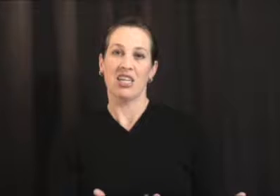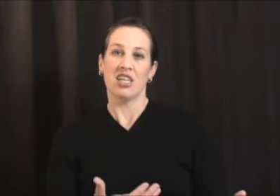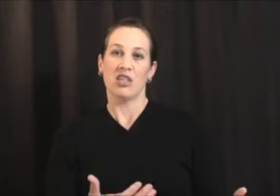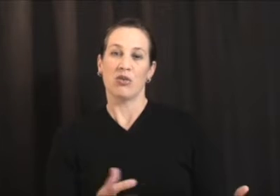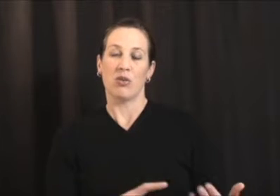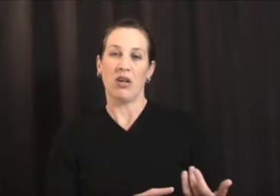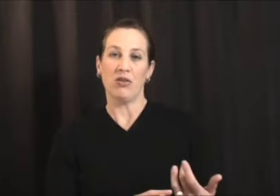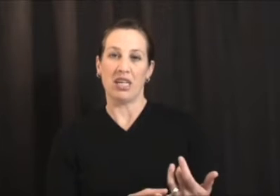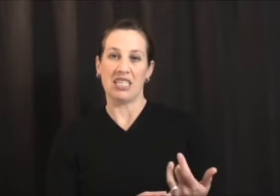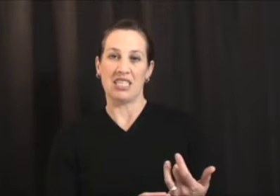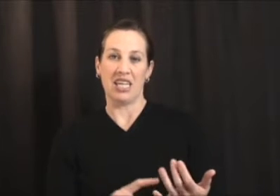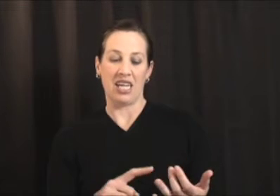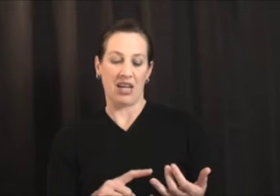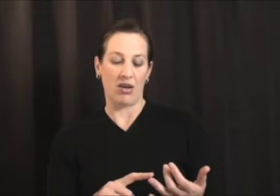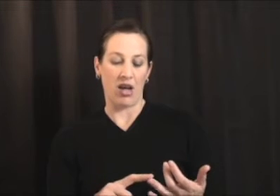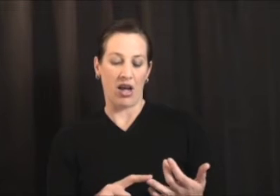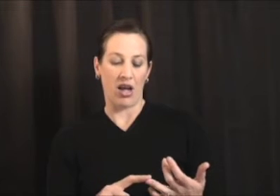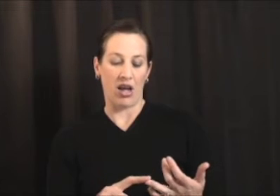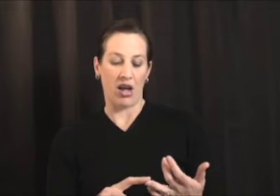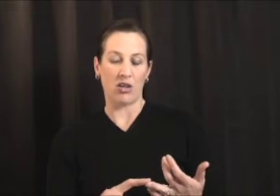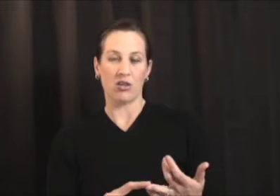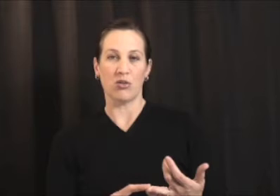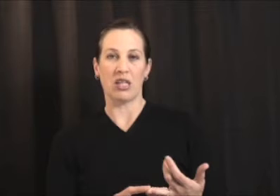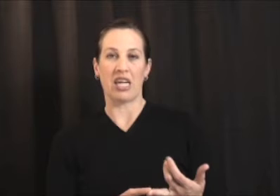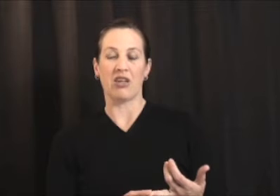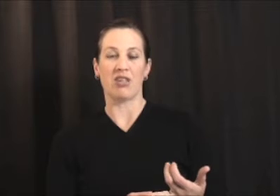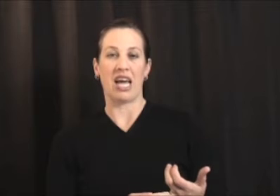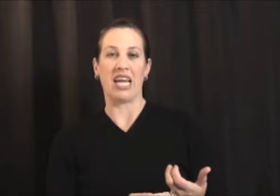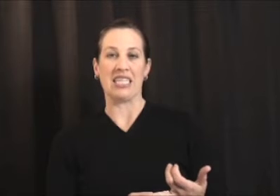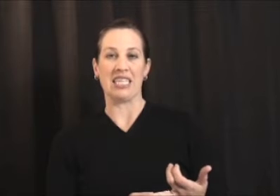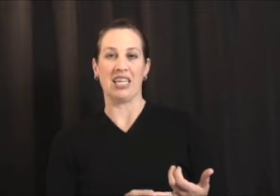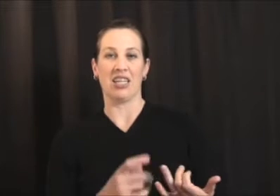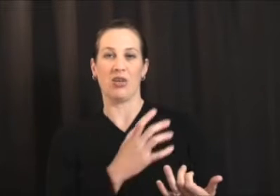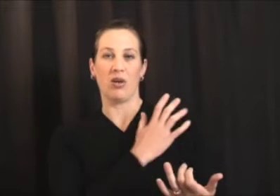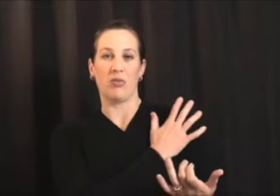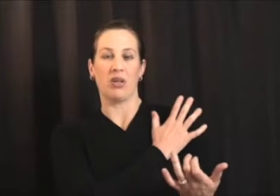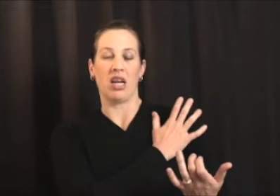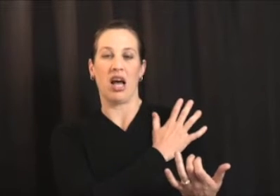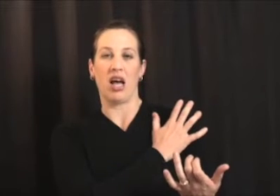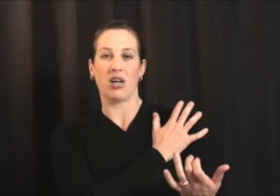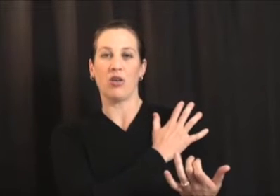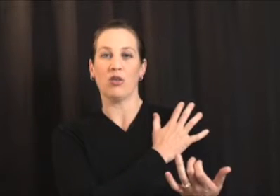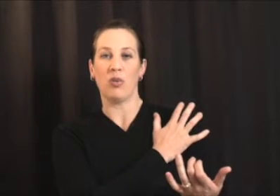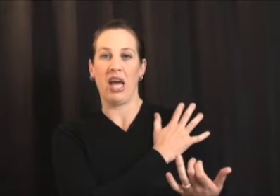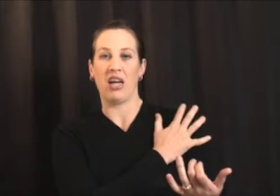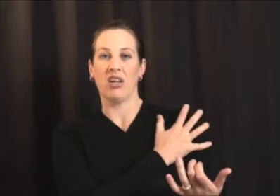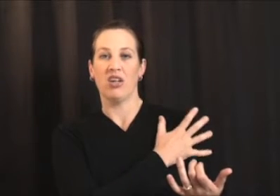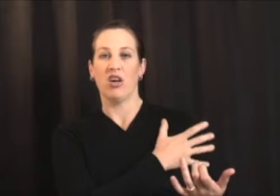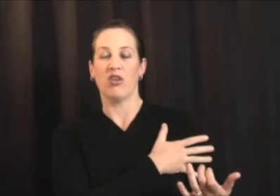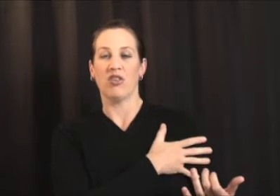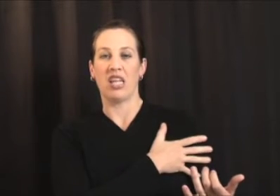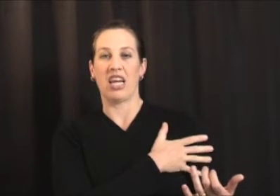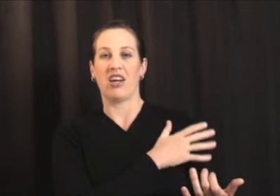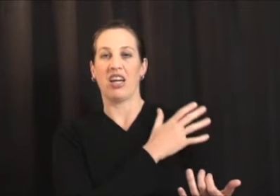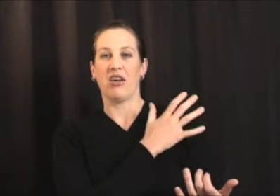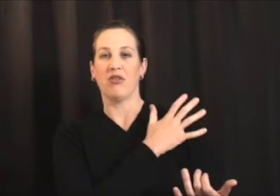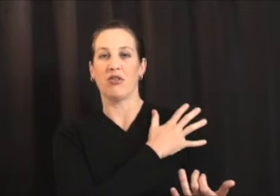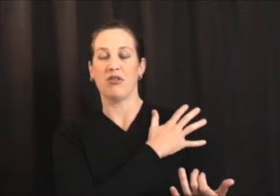So we want to rest it and I also would like you to ice it. You want to put a cold pack over the area for